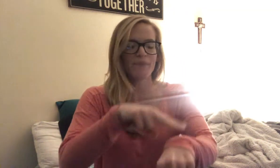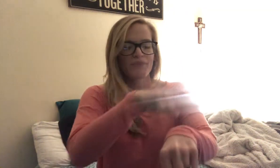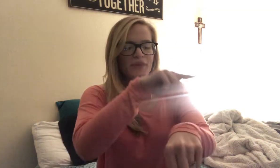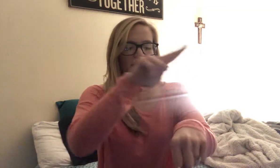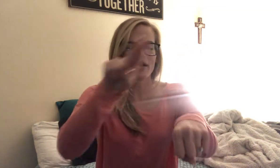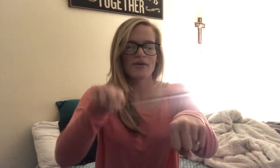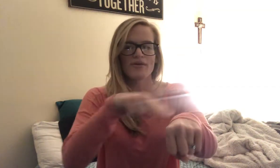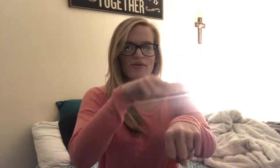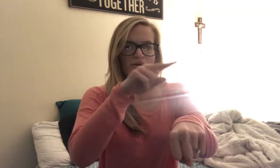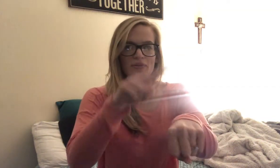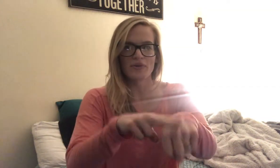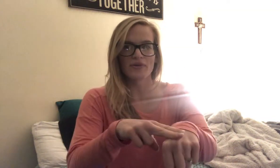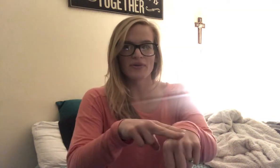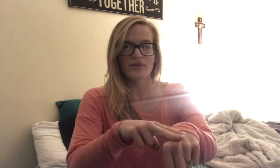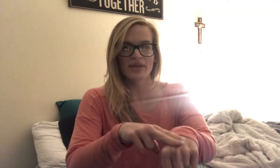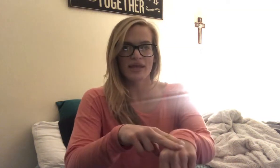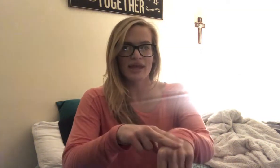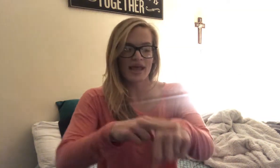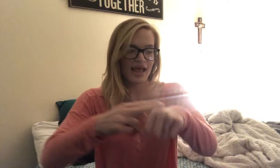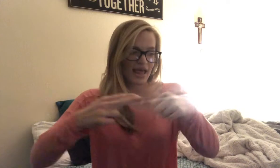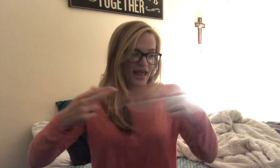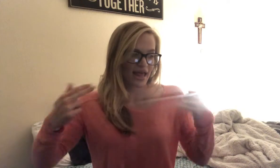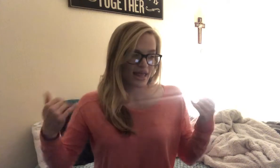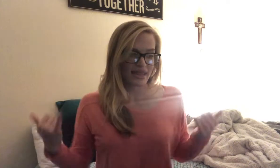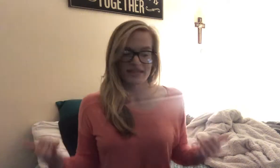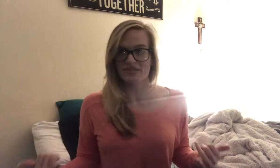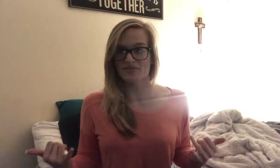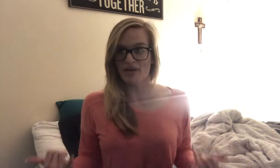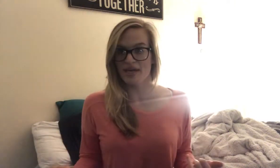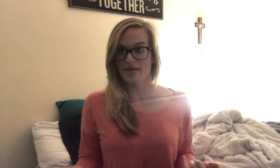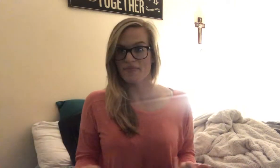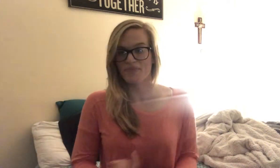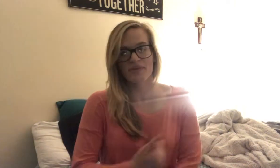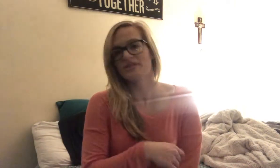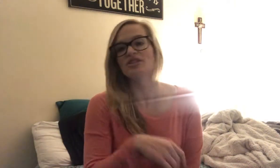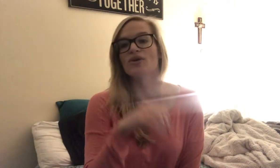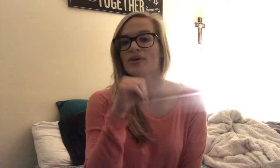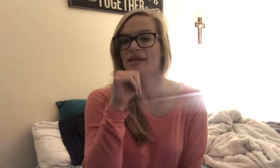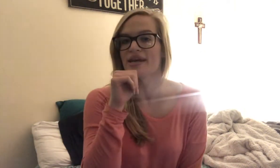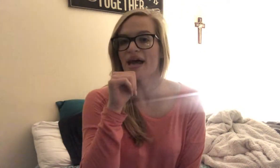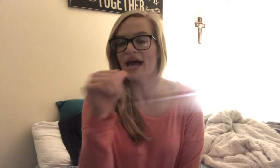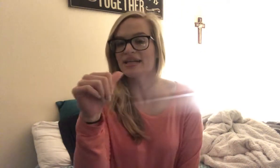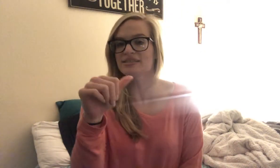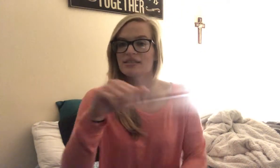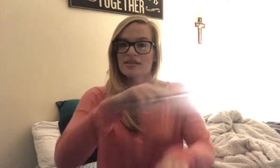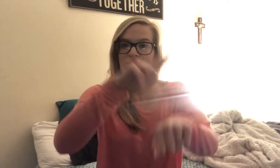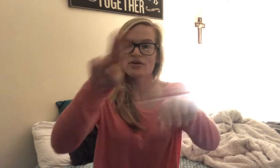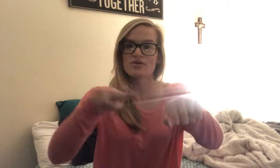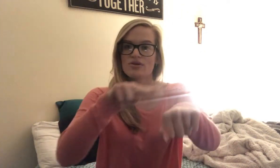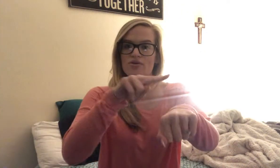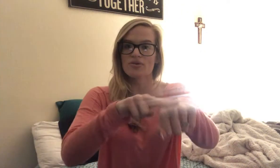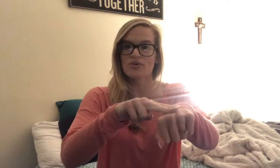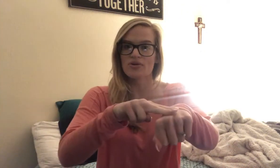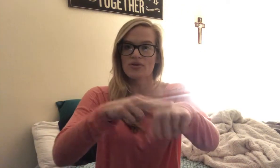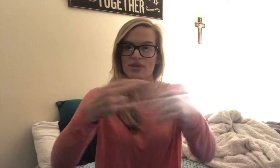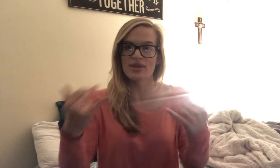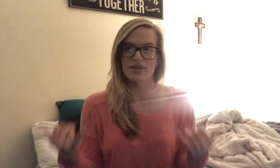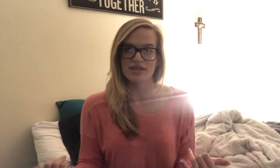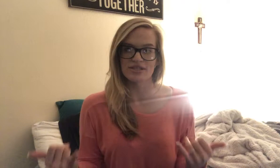Not, normal, this way. So, not, not, this